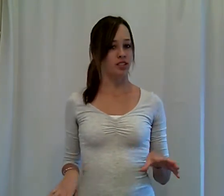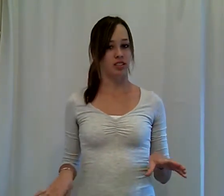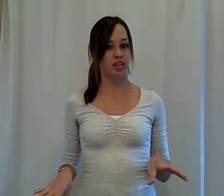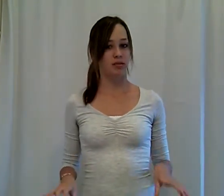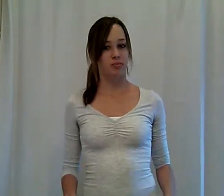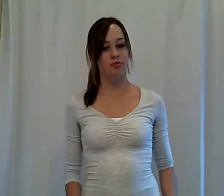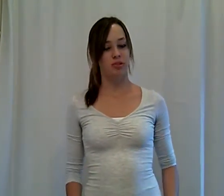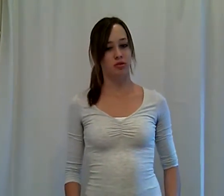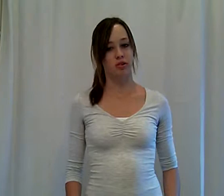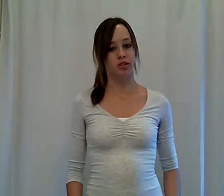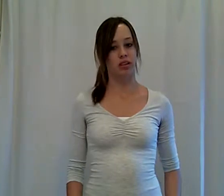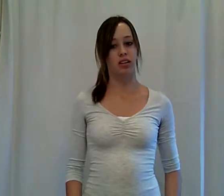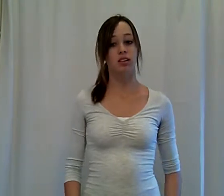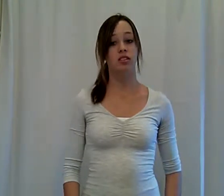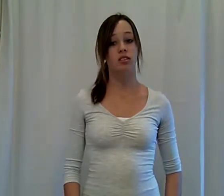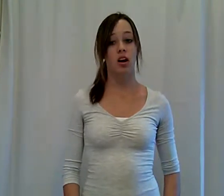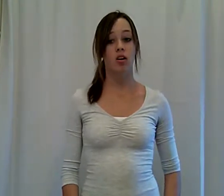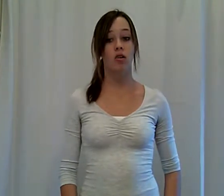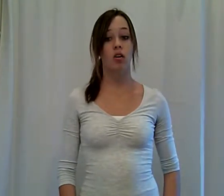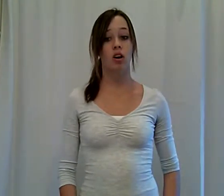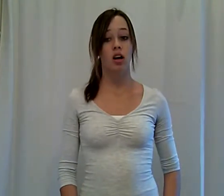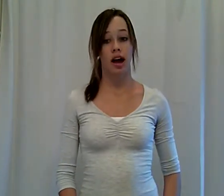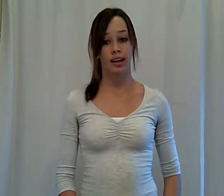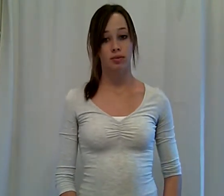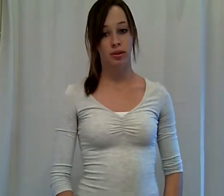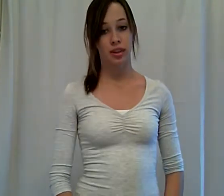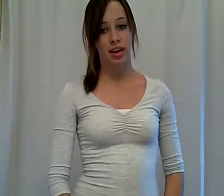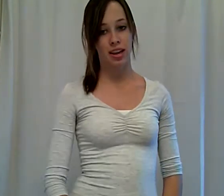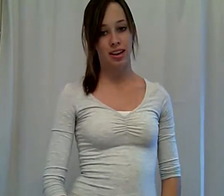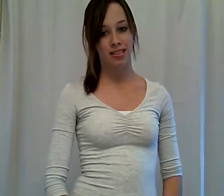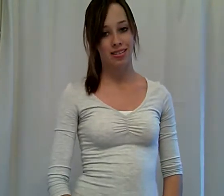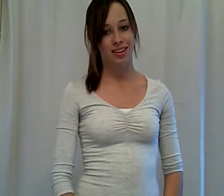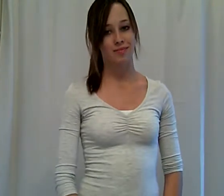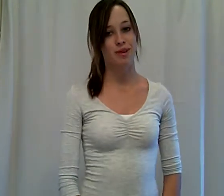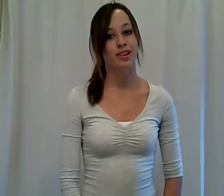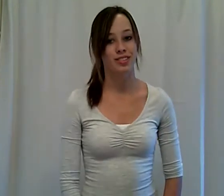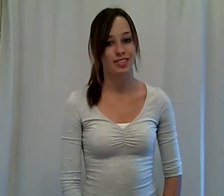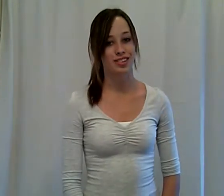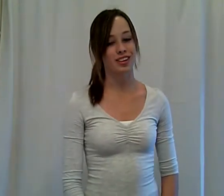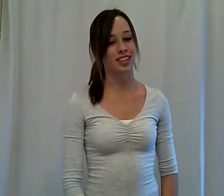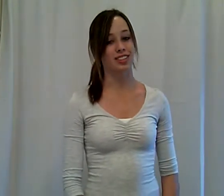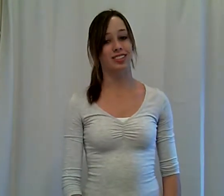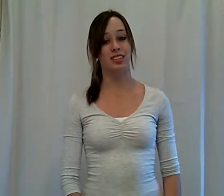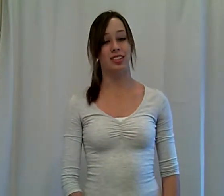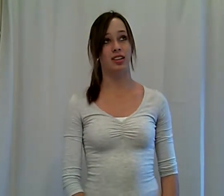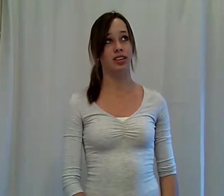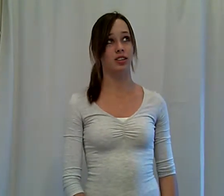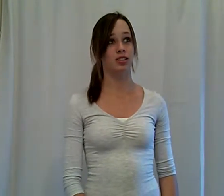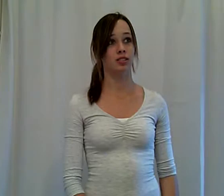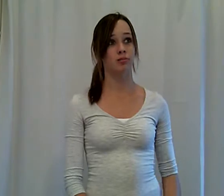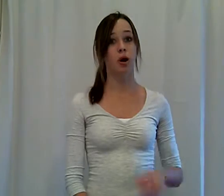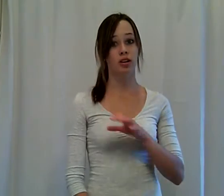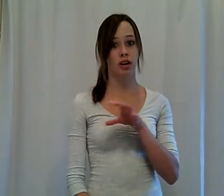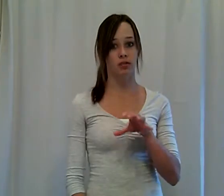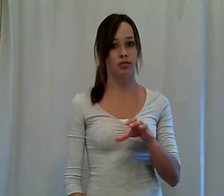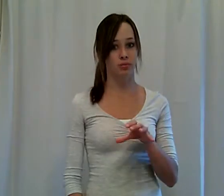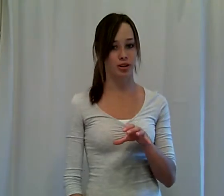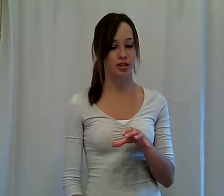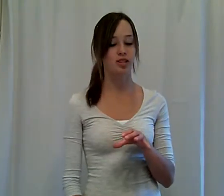is pretty much the chorus again. So I'm going to play the part of the song that's the part of the bridge